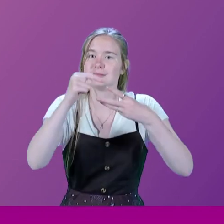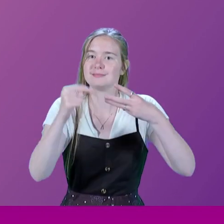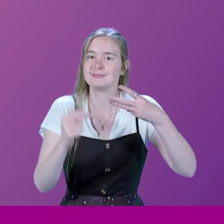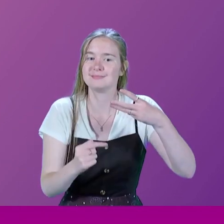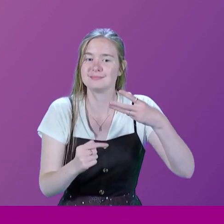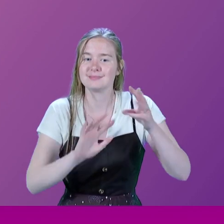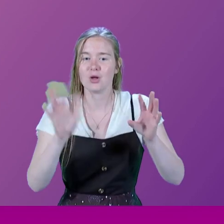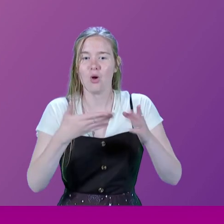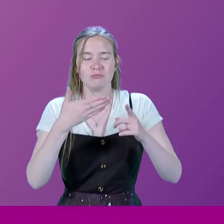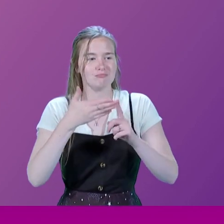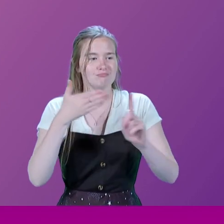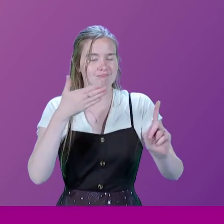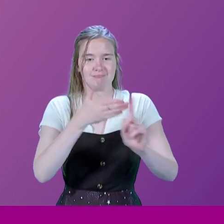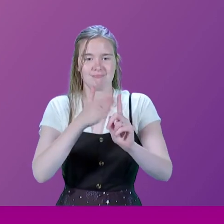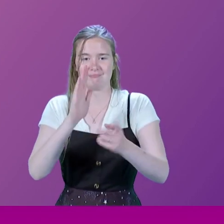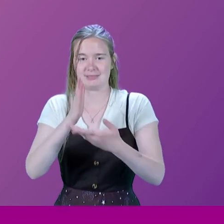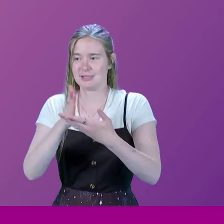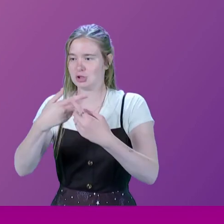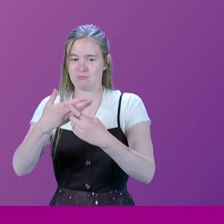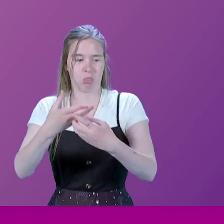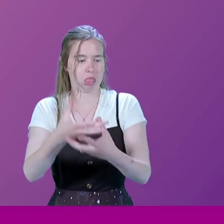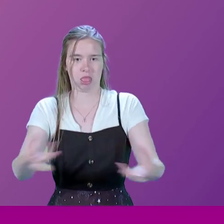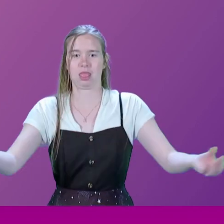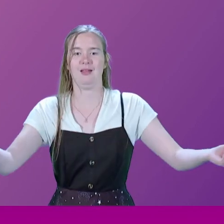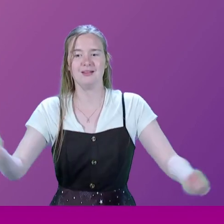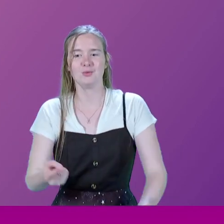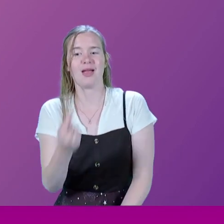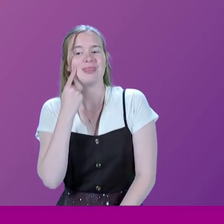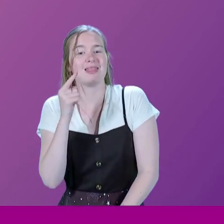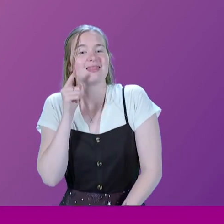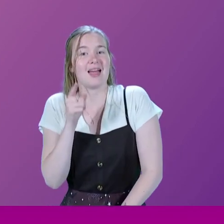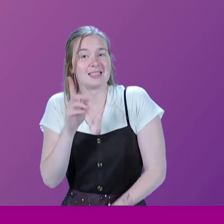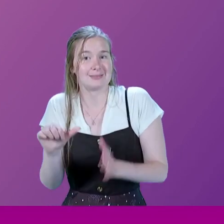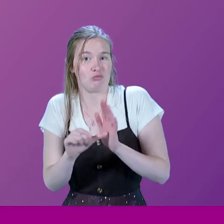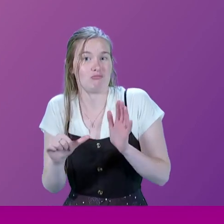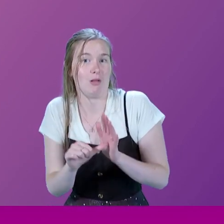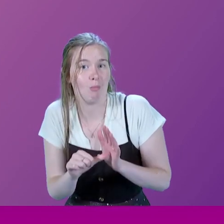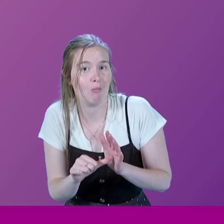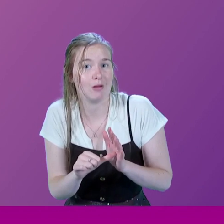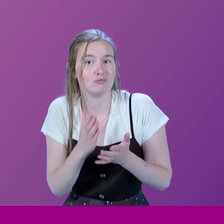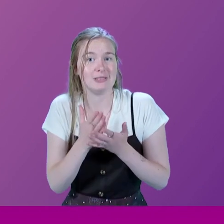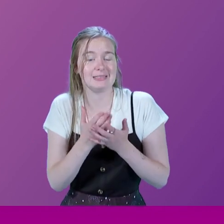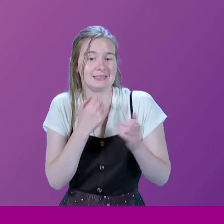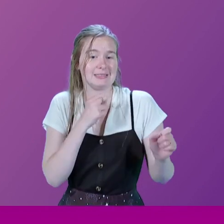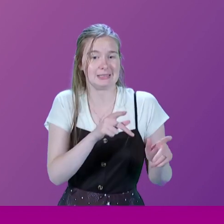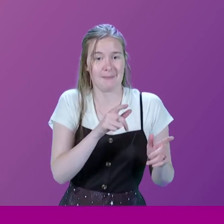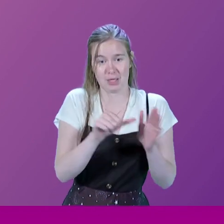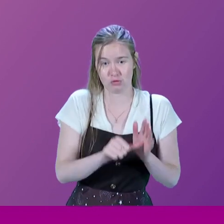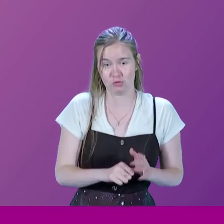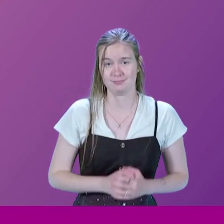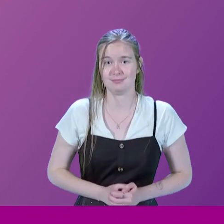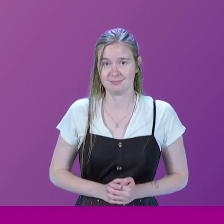all sense of direction have been lost. So I think that is a bigger problem than a systemic issue. you.